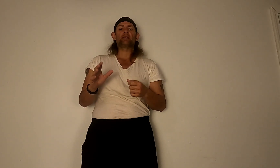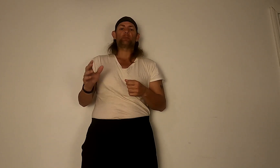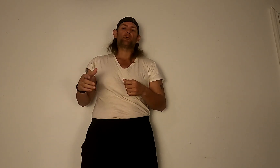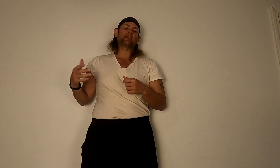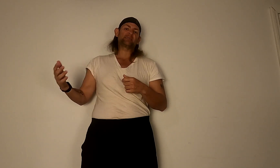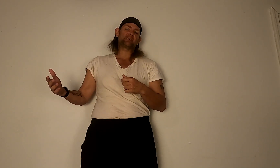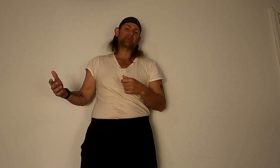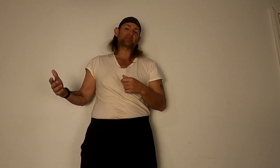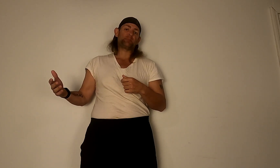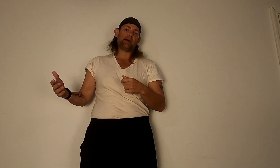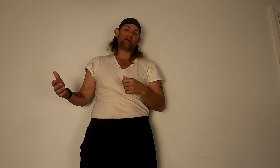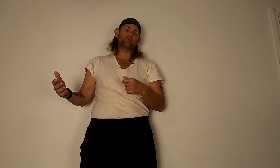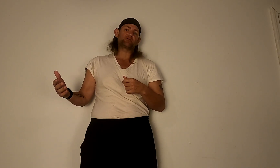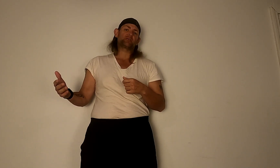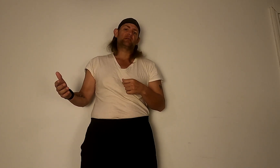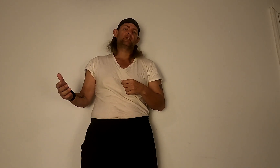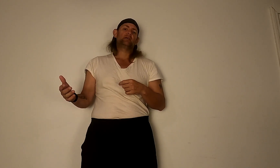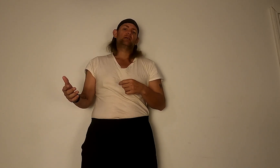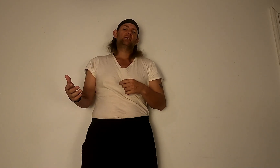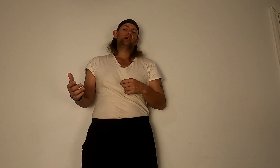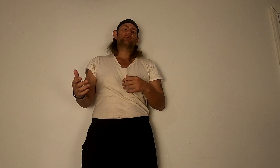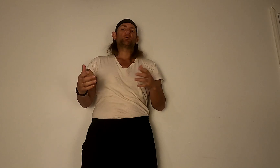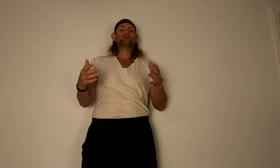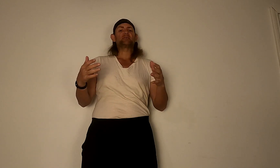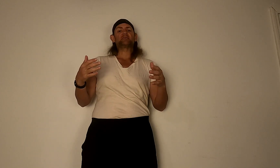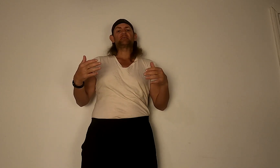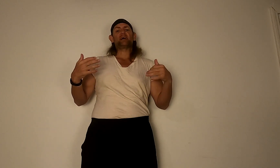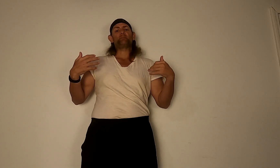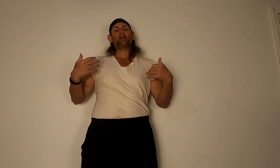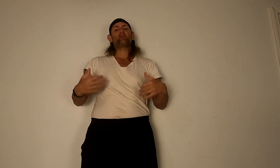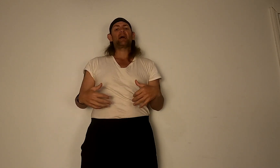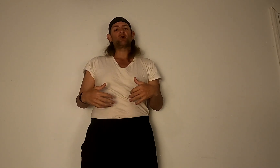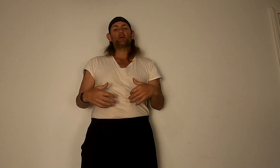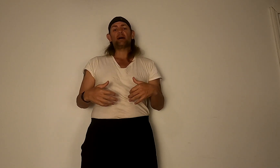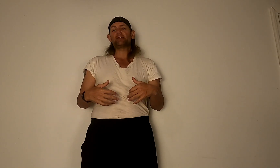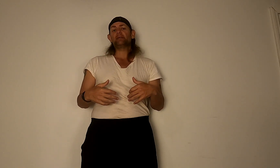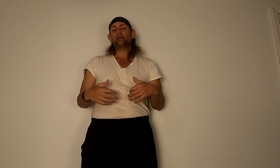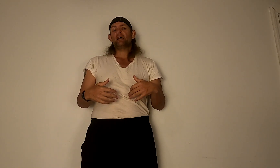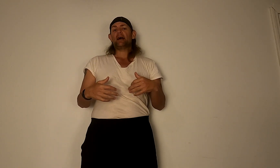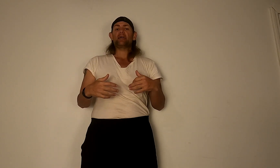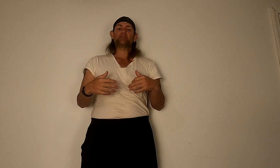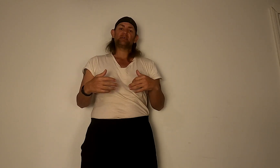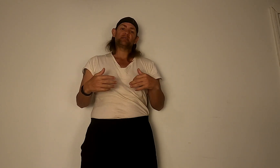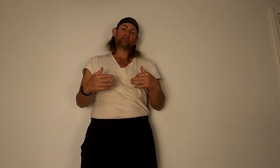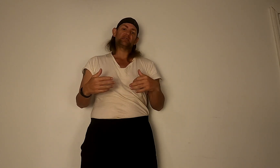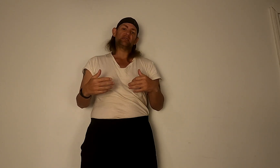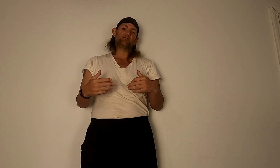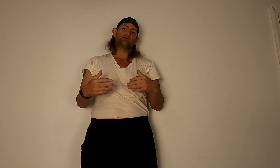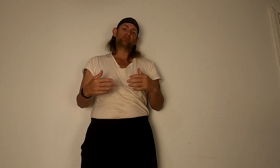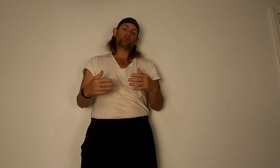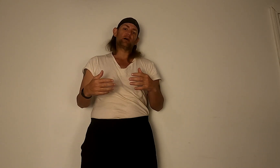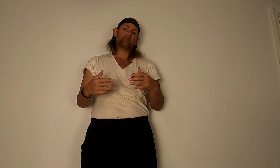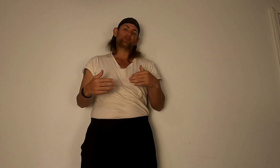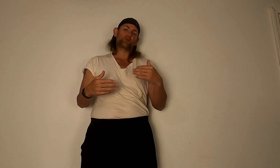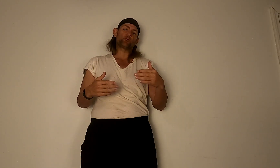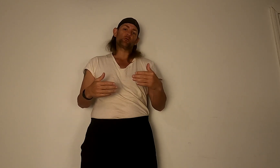.6 pounds. Of course this is not my final body. I intend to continue losing weight through the